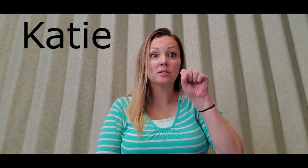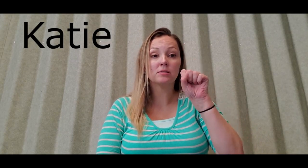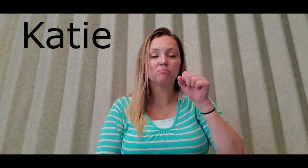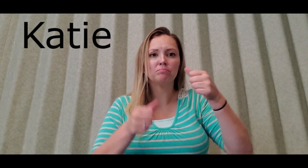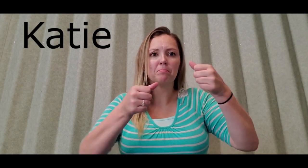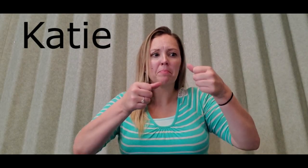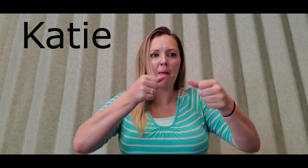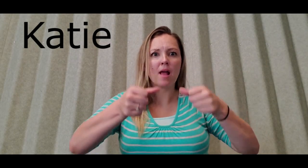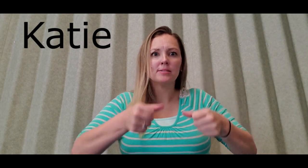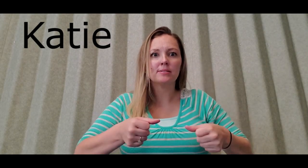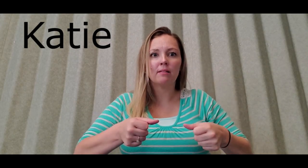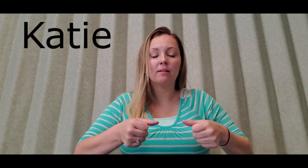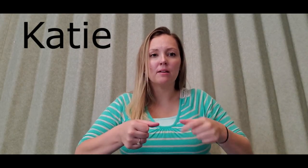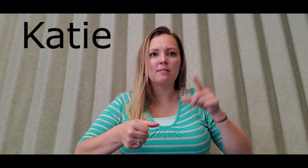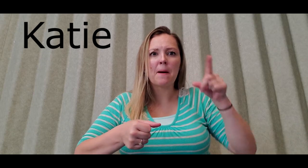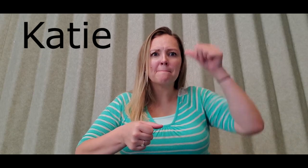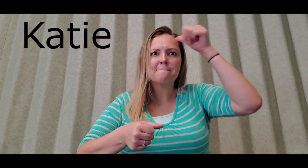What does the man do with the puzzle pieces?